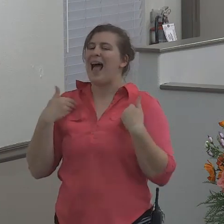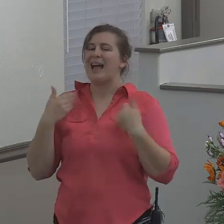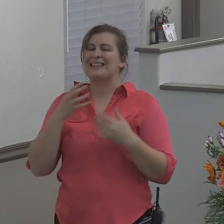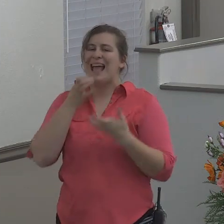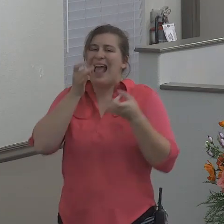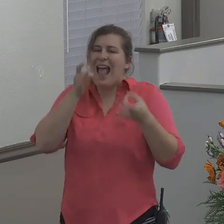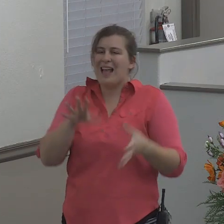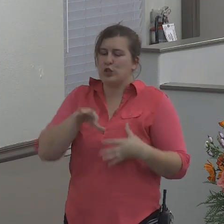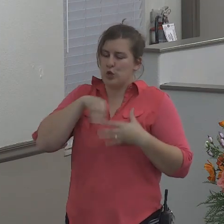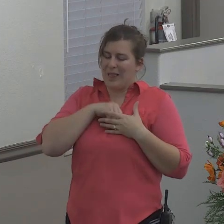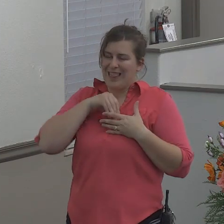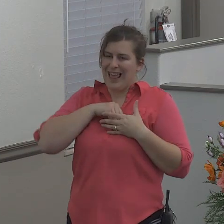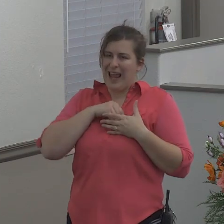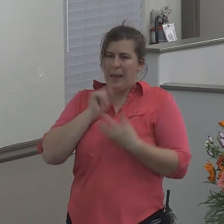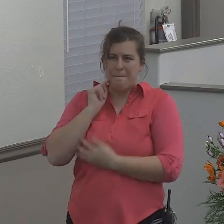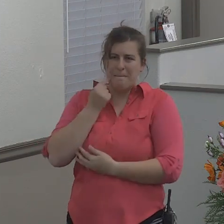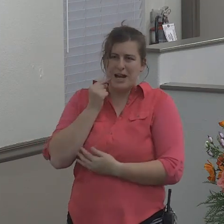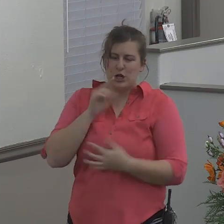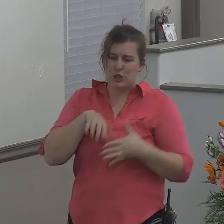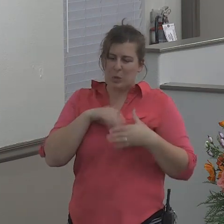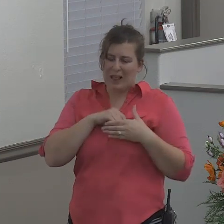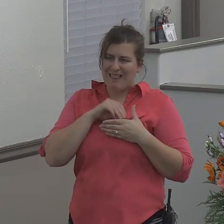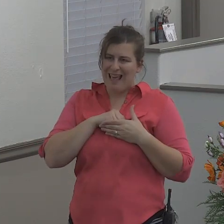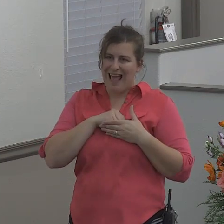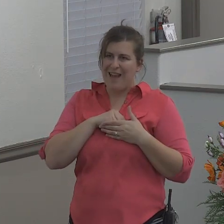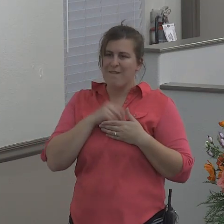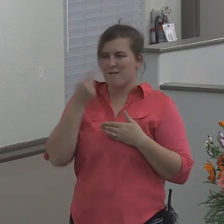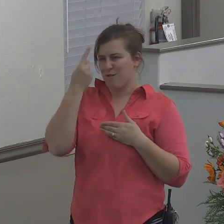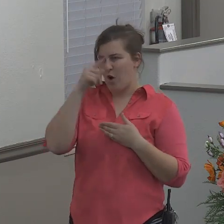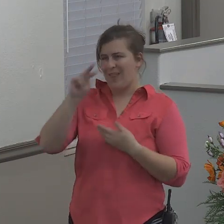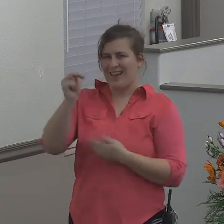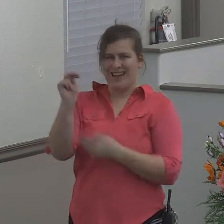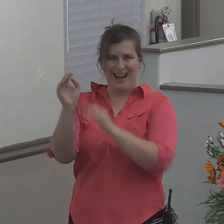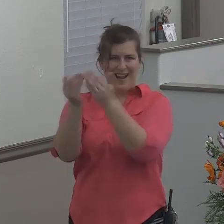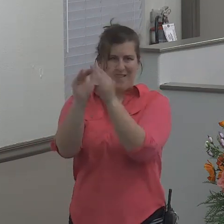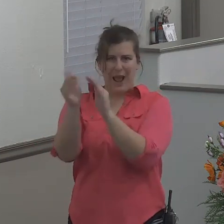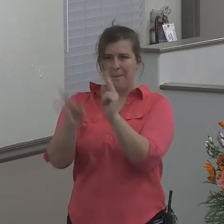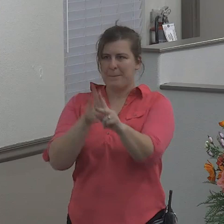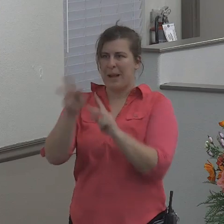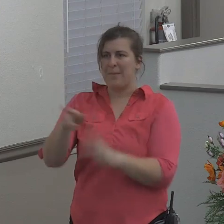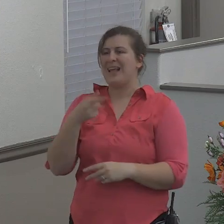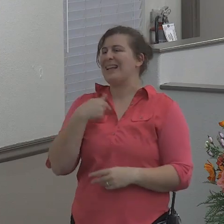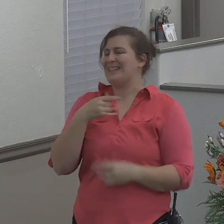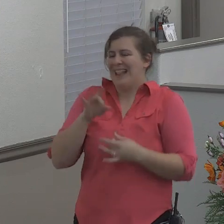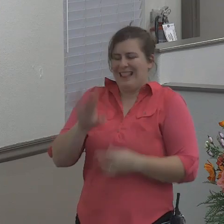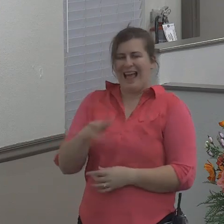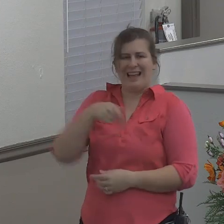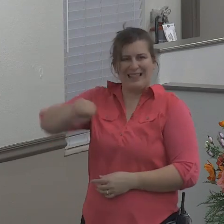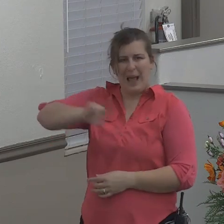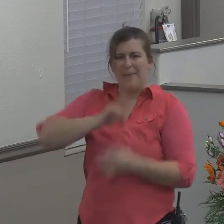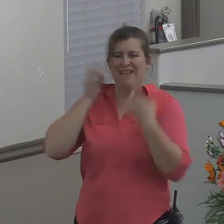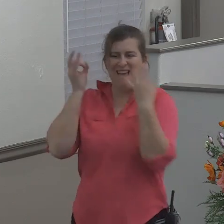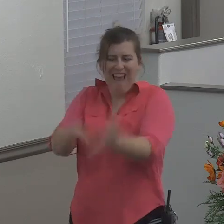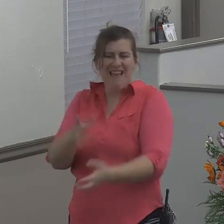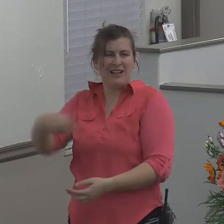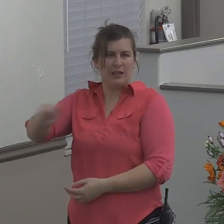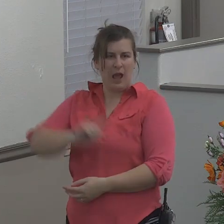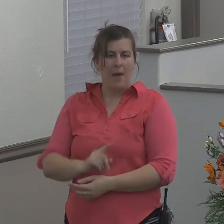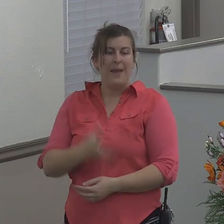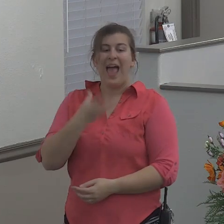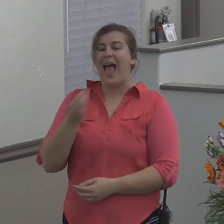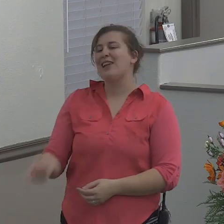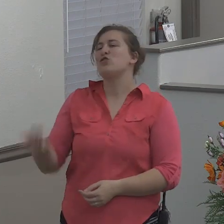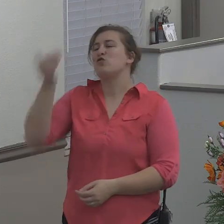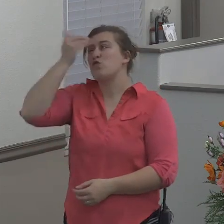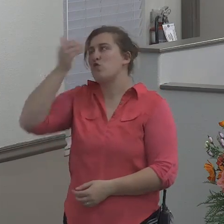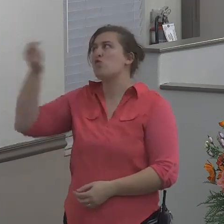for the Ninevites Jonah did not want the Ninevites saved he did not think they deserved it he hated them and he knew that